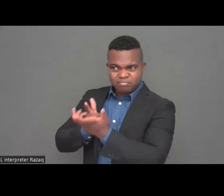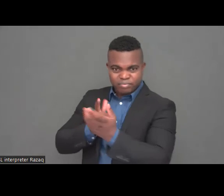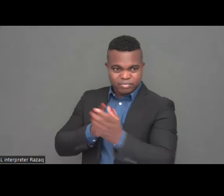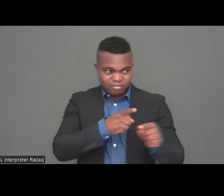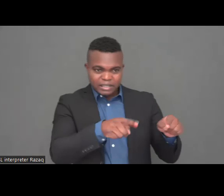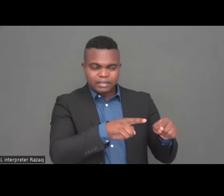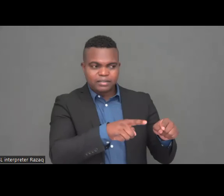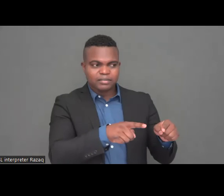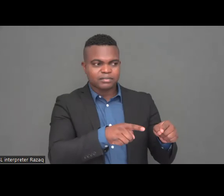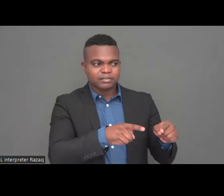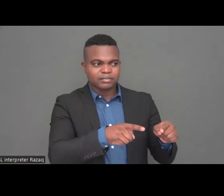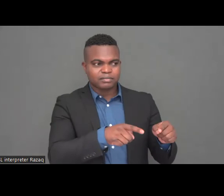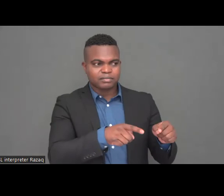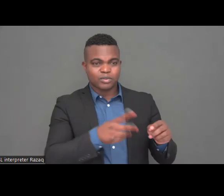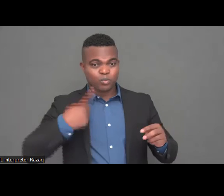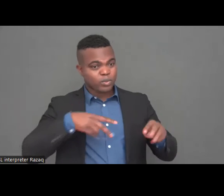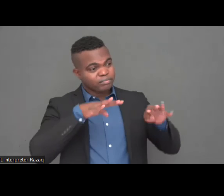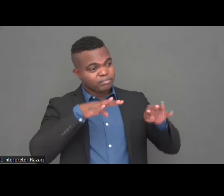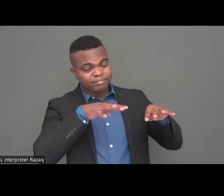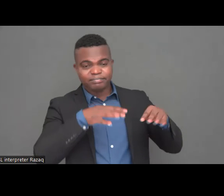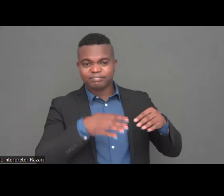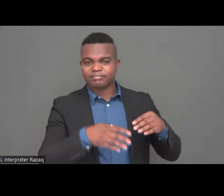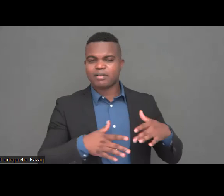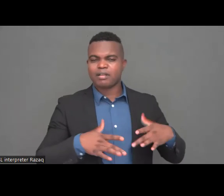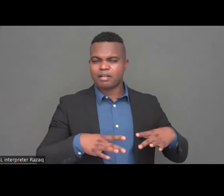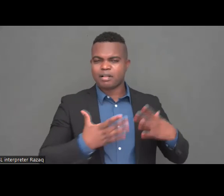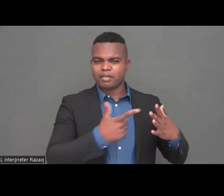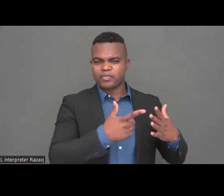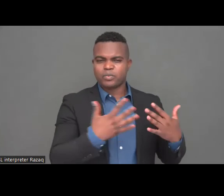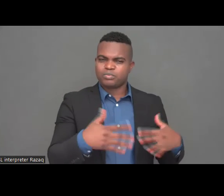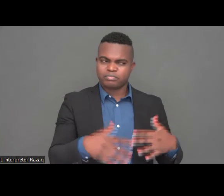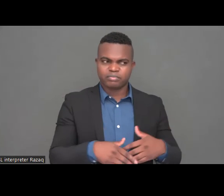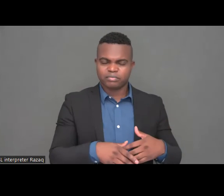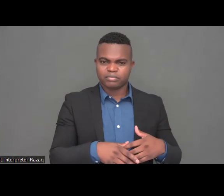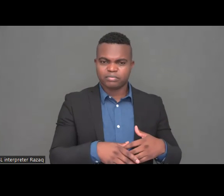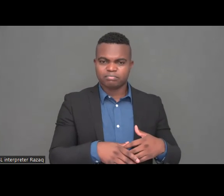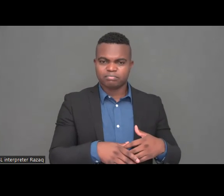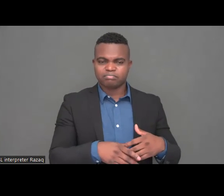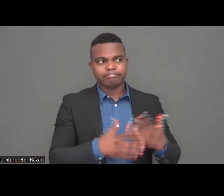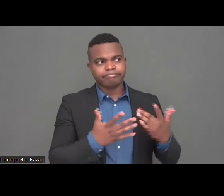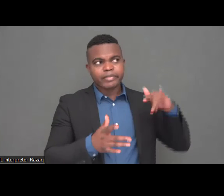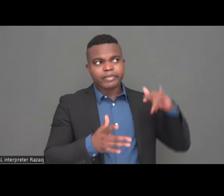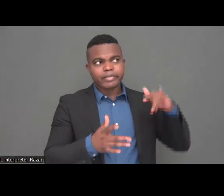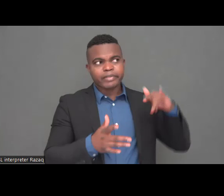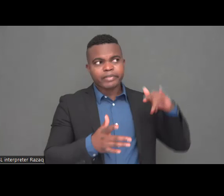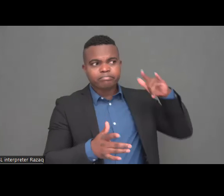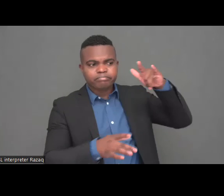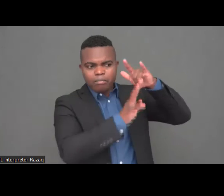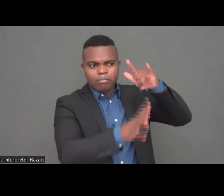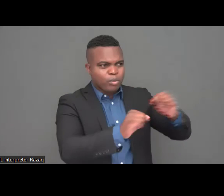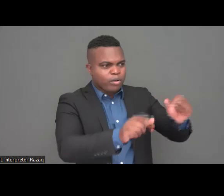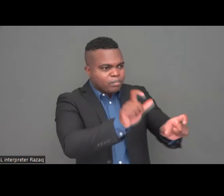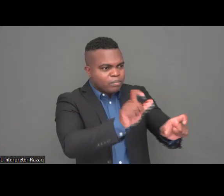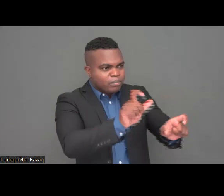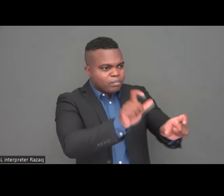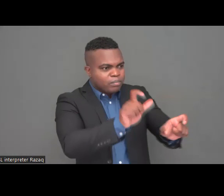are afraid of the escalation of the war in Ukraine also in Mariupol super bomb has been just